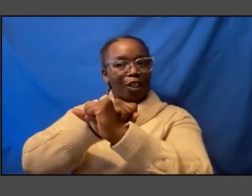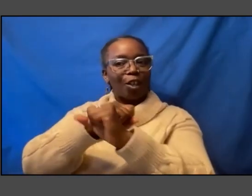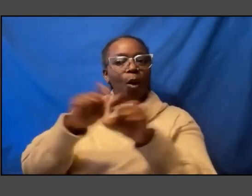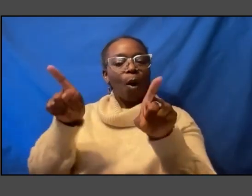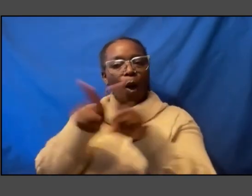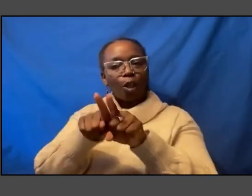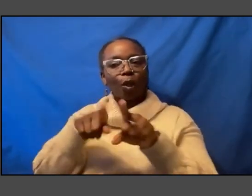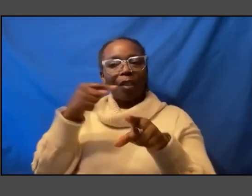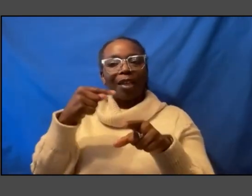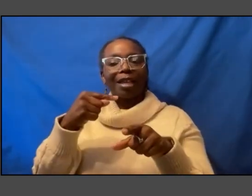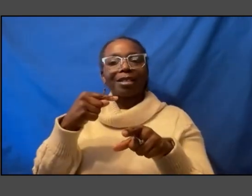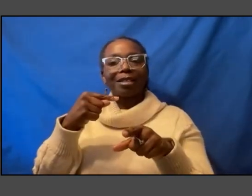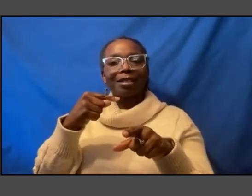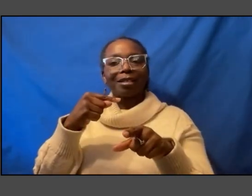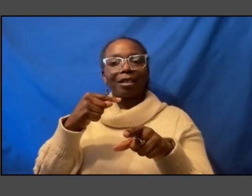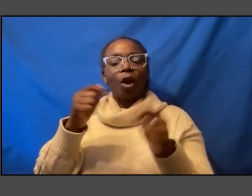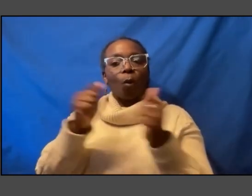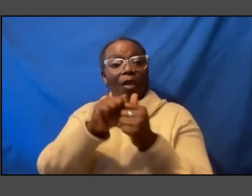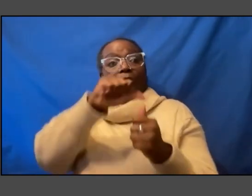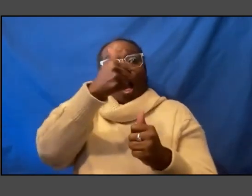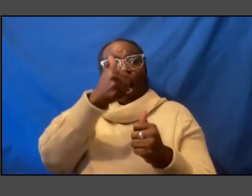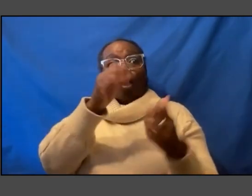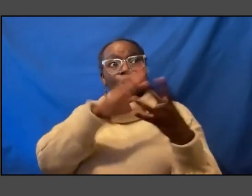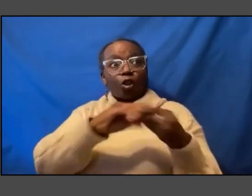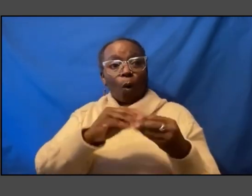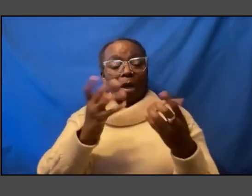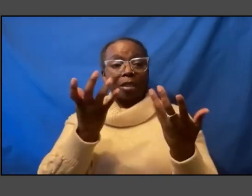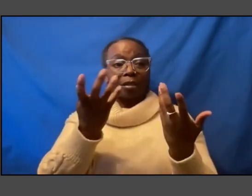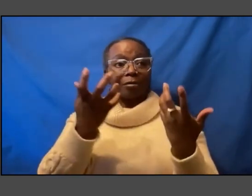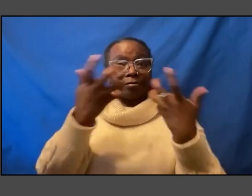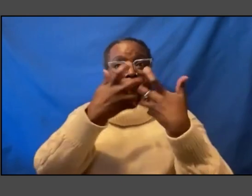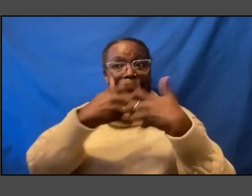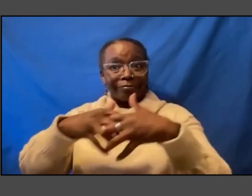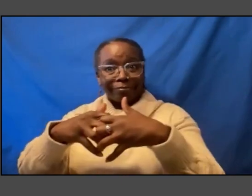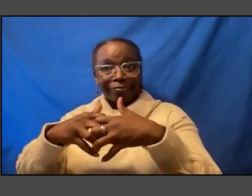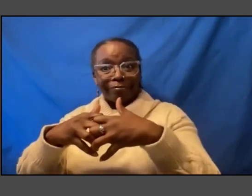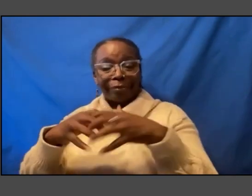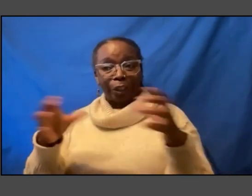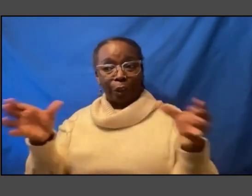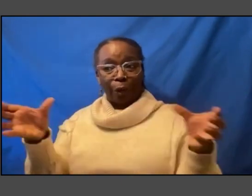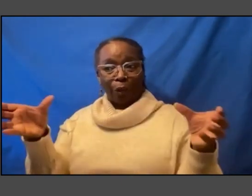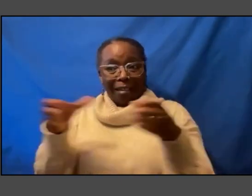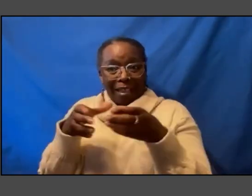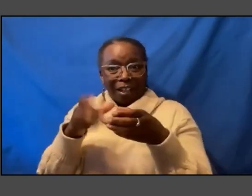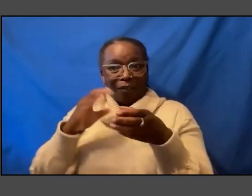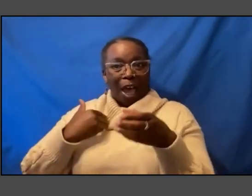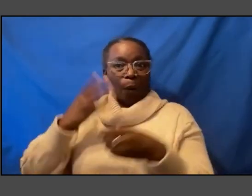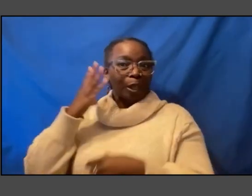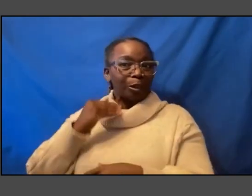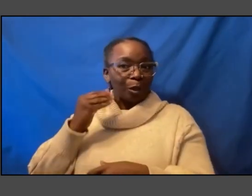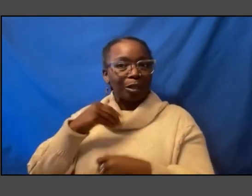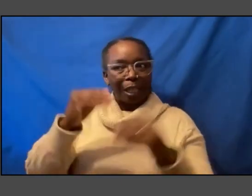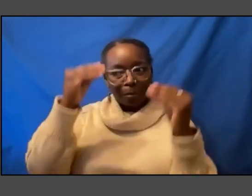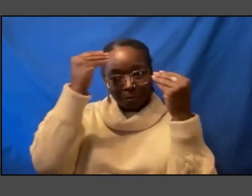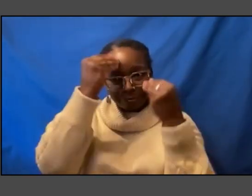other stories so that the collective uh of our experience can be told because what we did